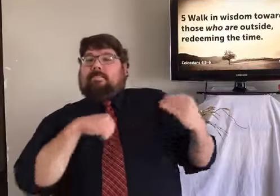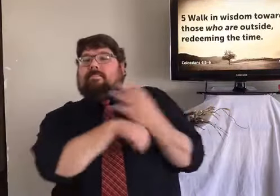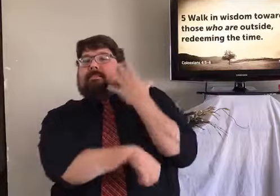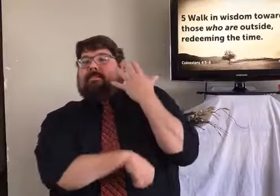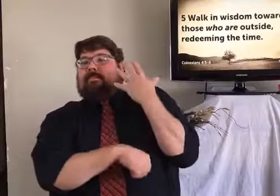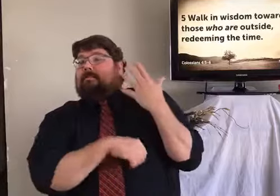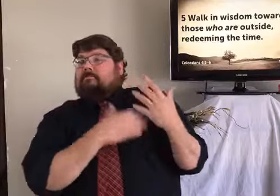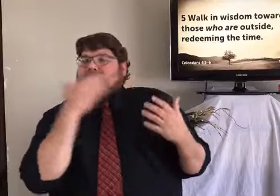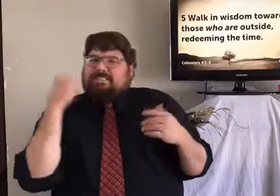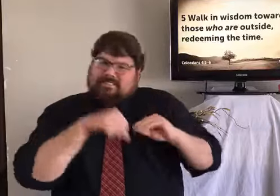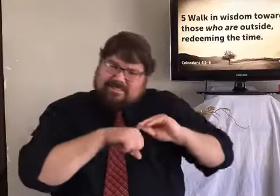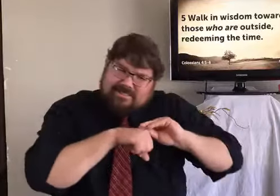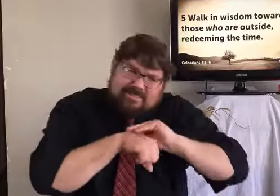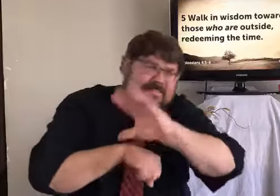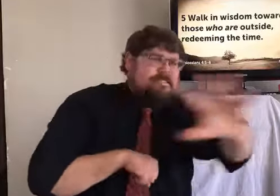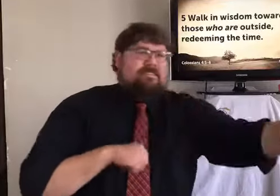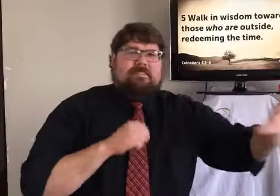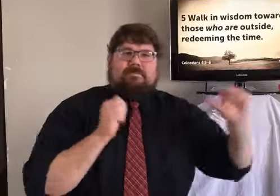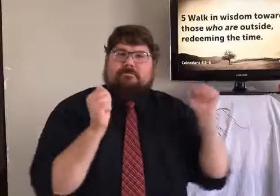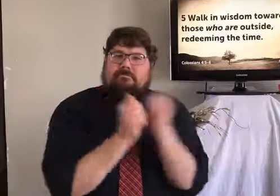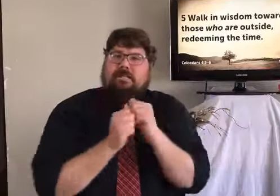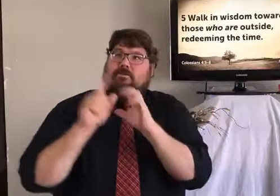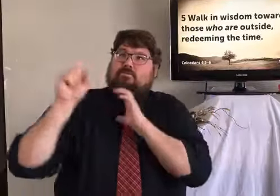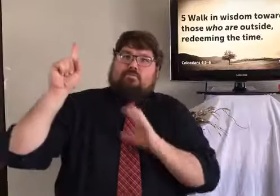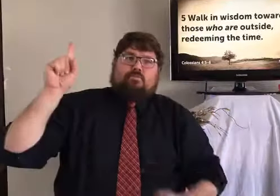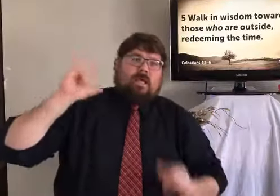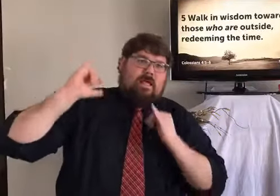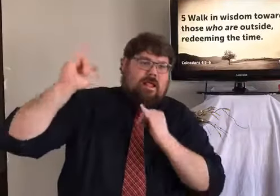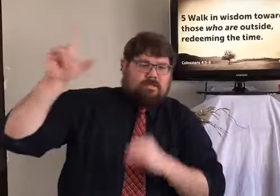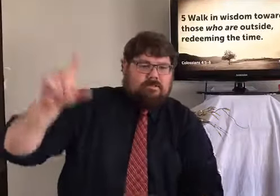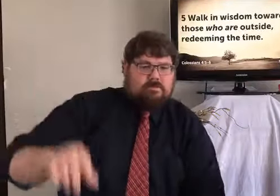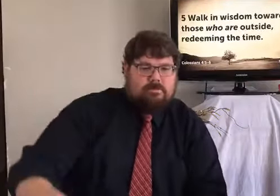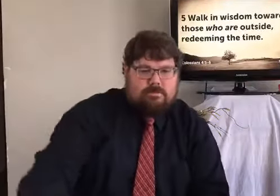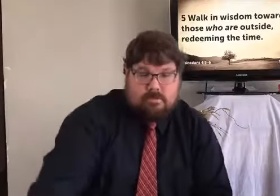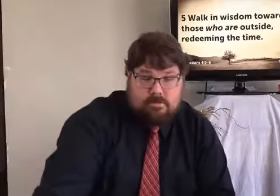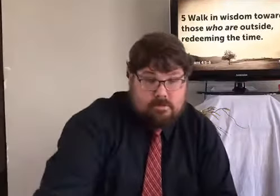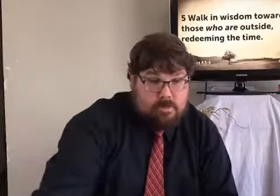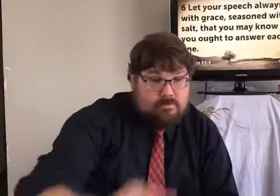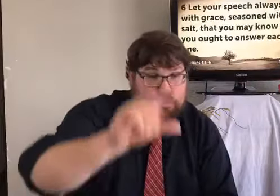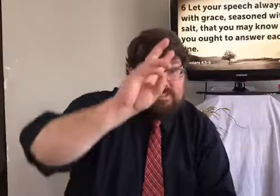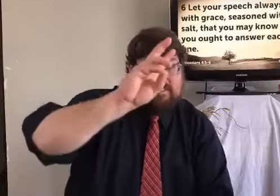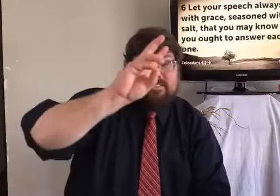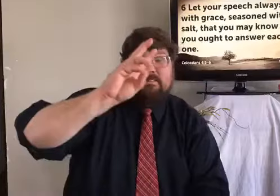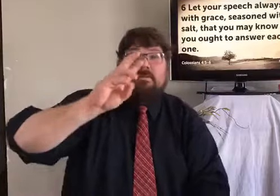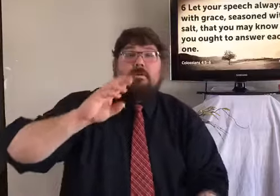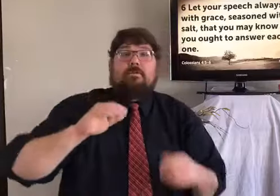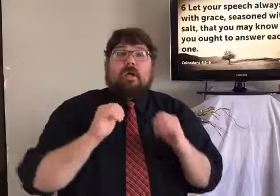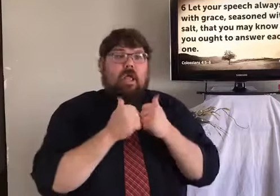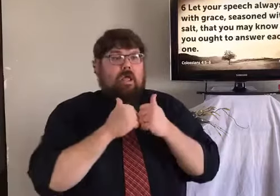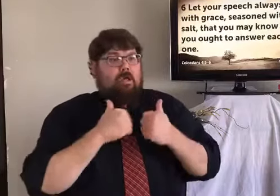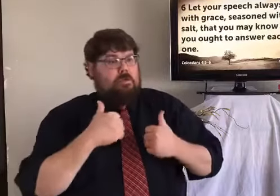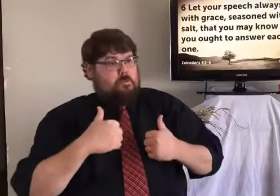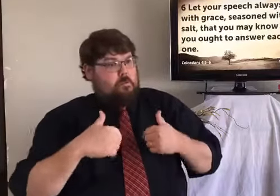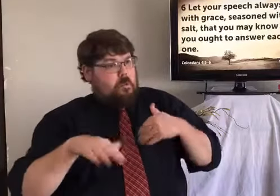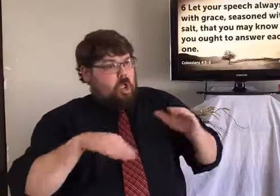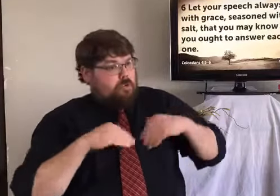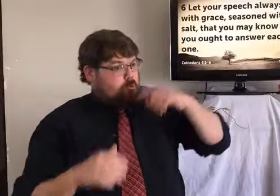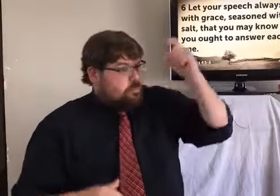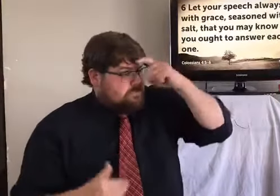And so, your influence, we have to live with wisdom because we also are being influenced by the world. And we need to have